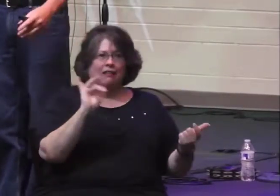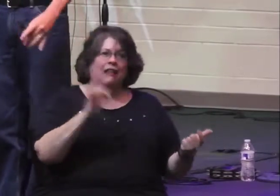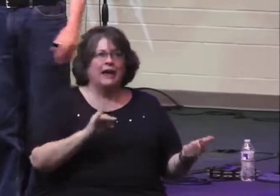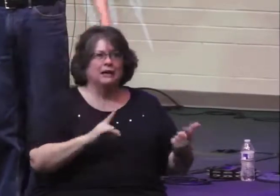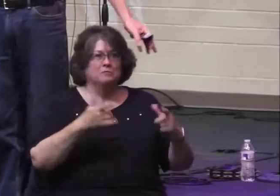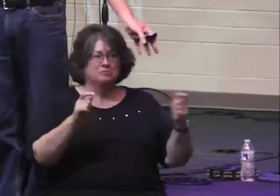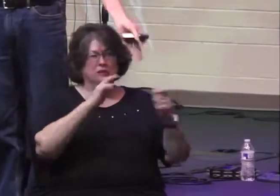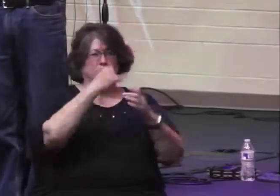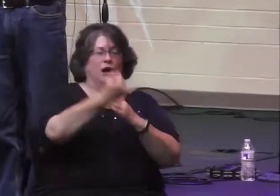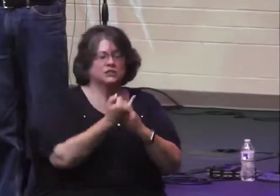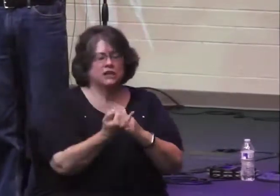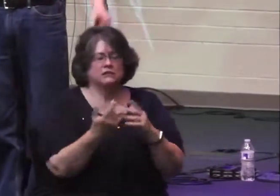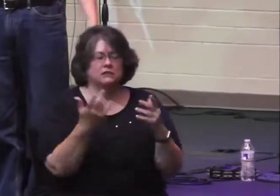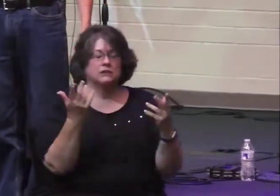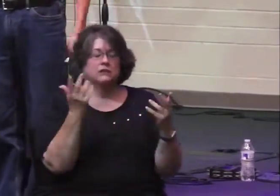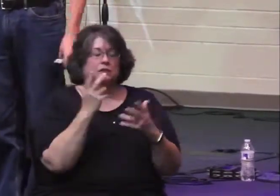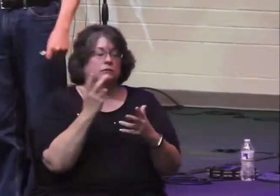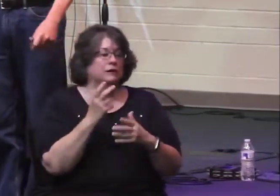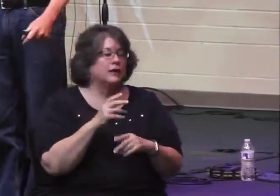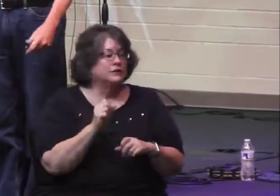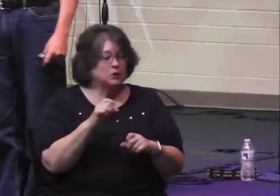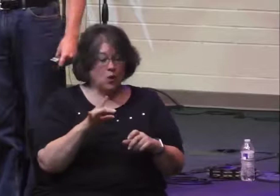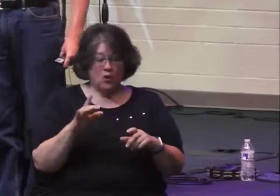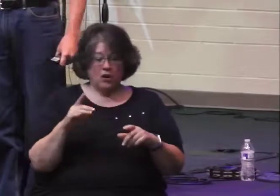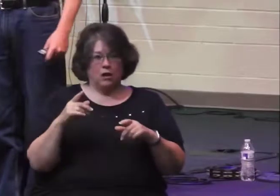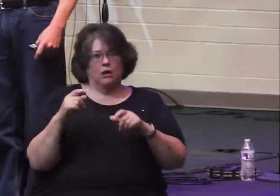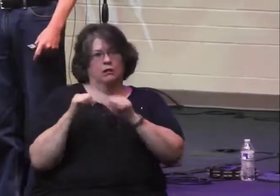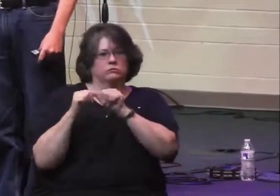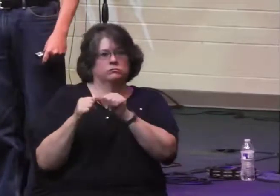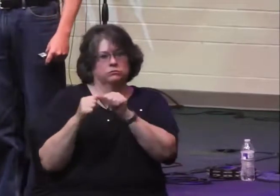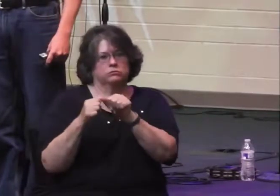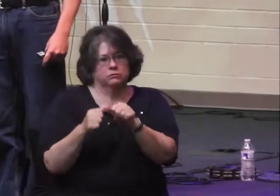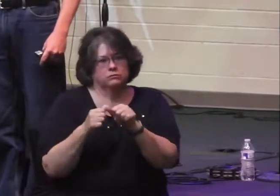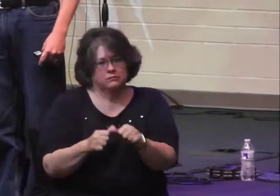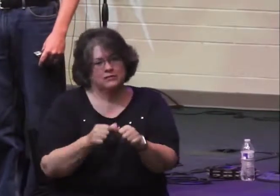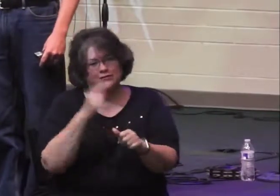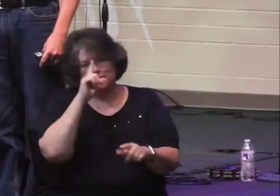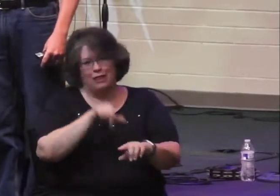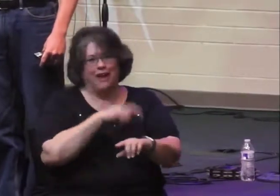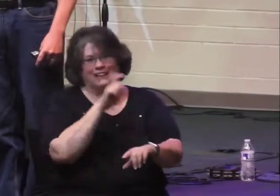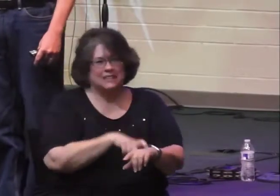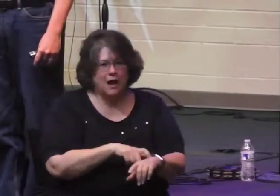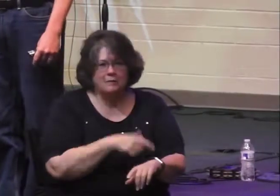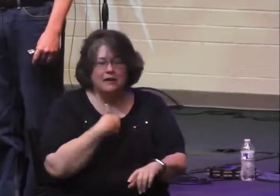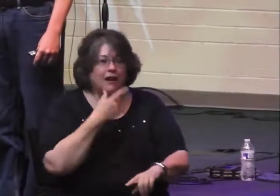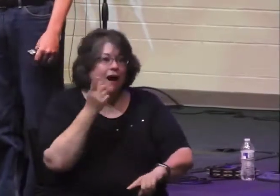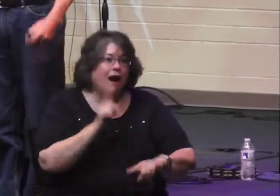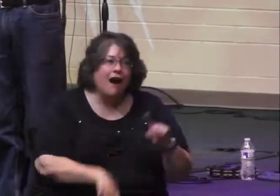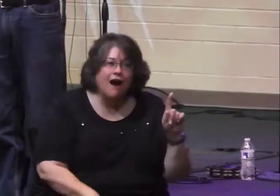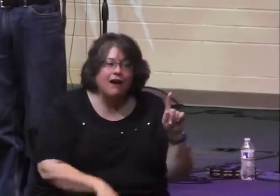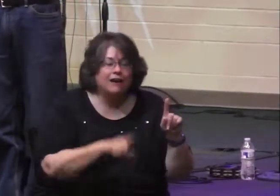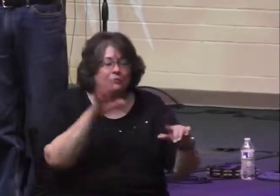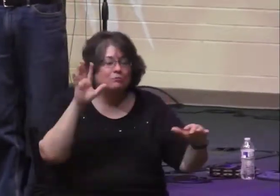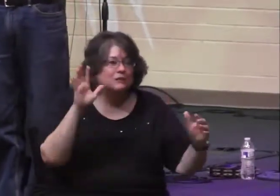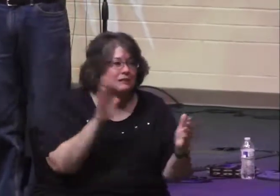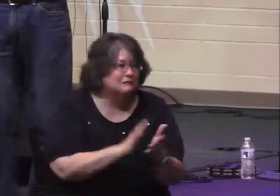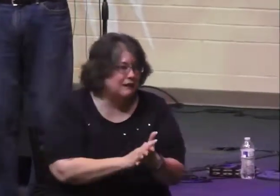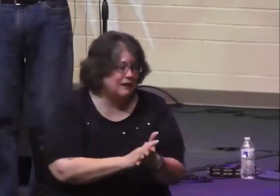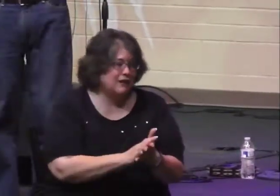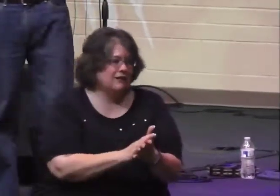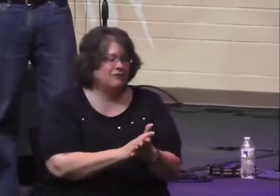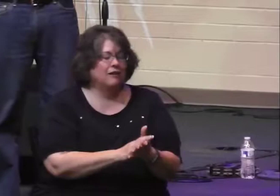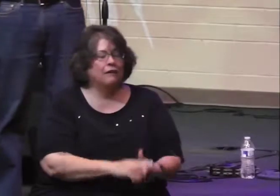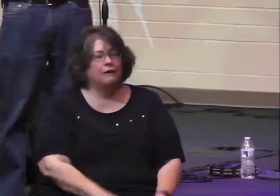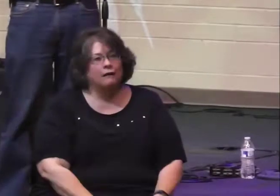launch. This isn't an easy remodel project, you know. So this has been going on way too long and I just